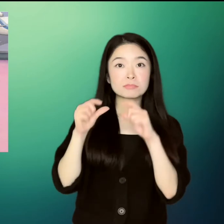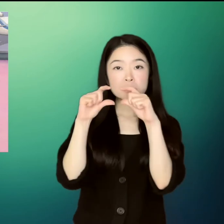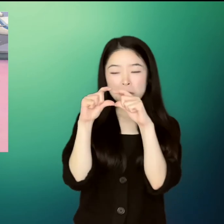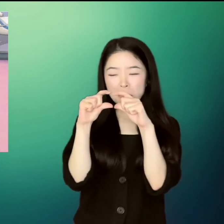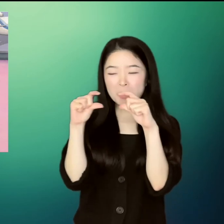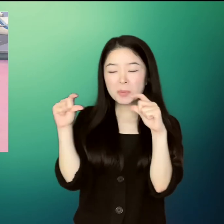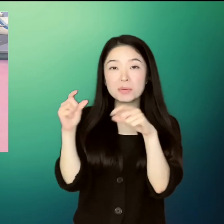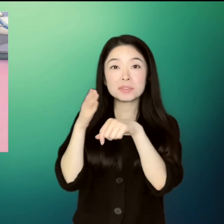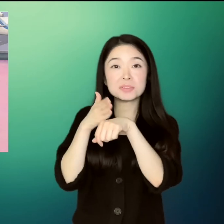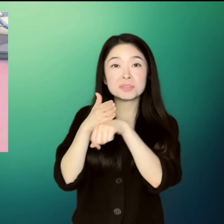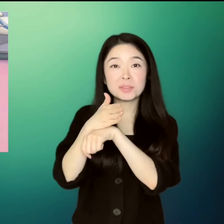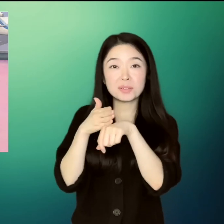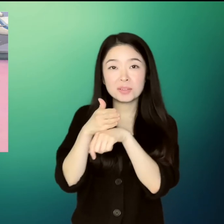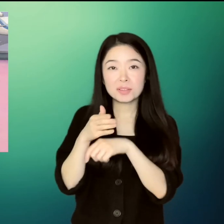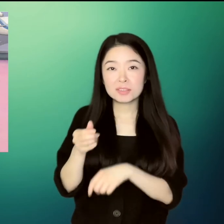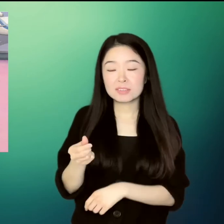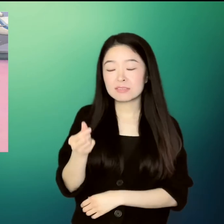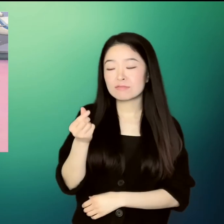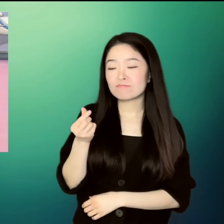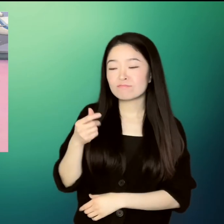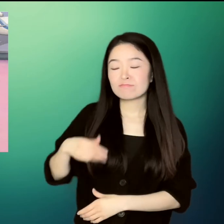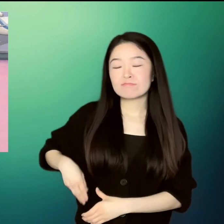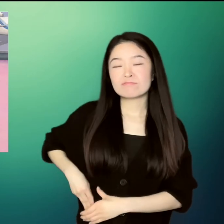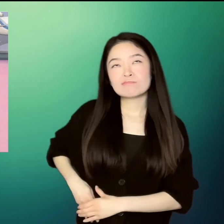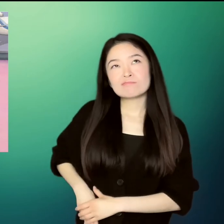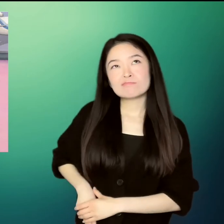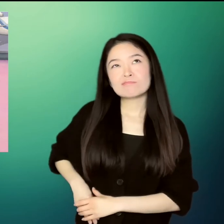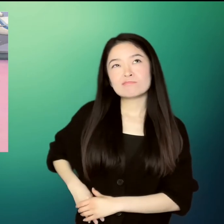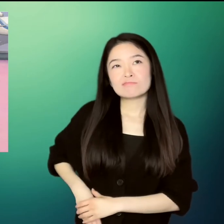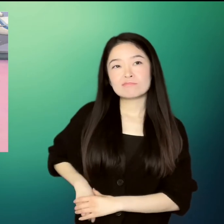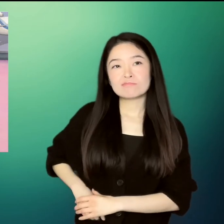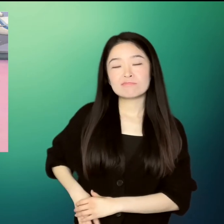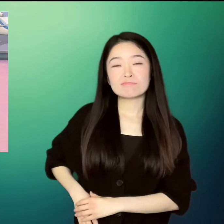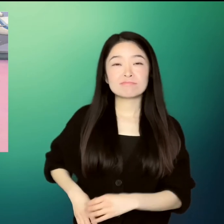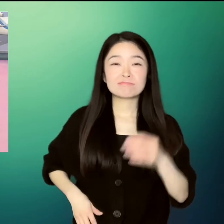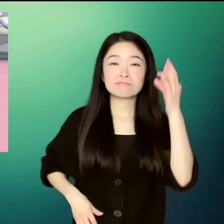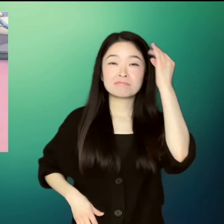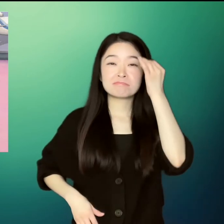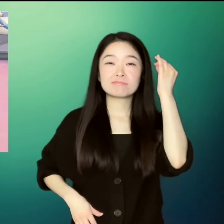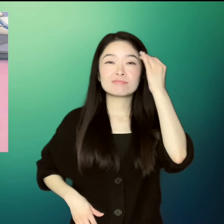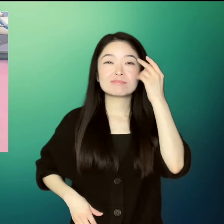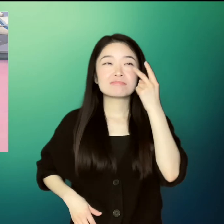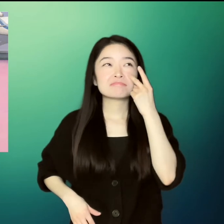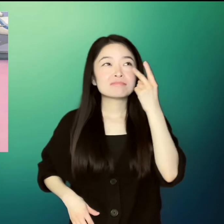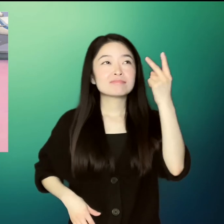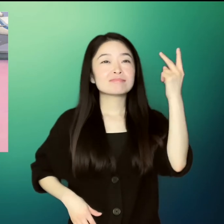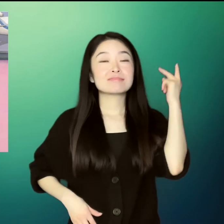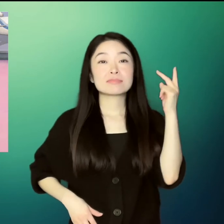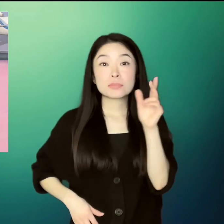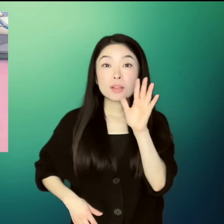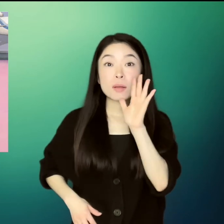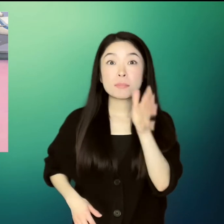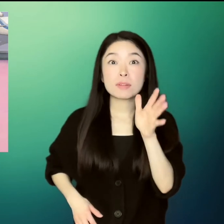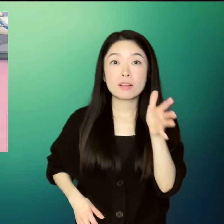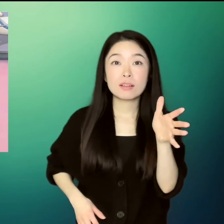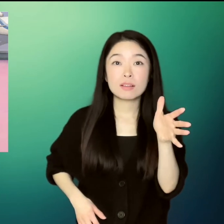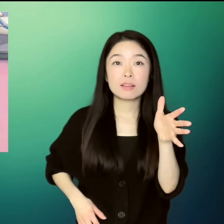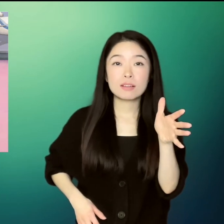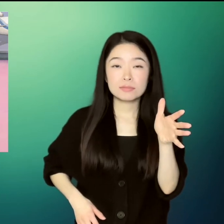She fingered the little block of wood in her pocket and remembered leaving her grandmother at the airport